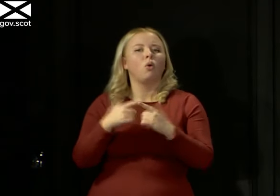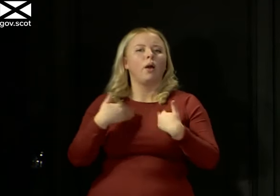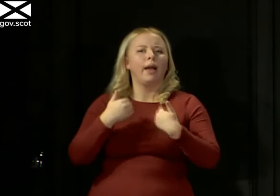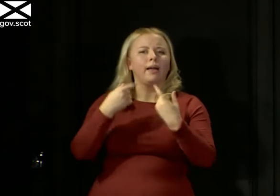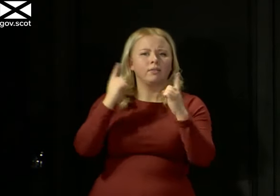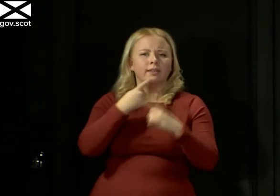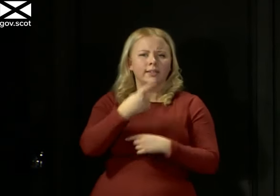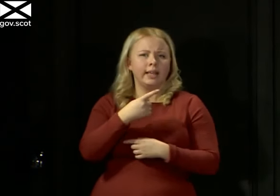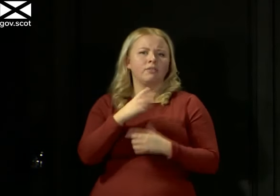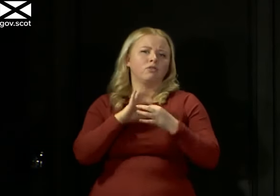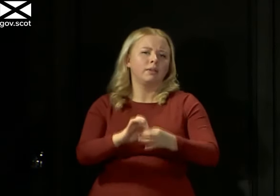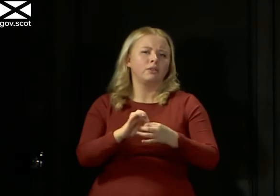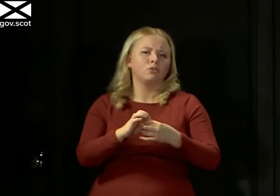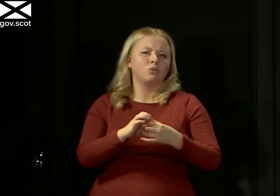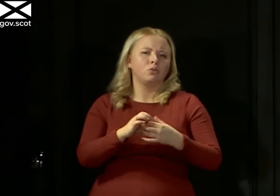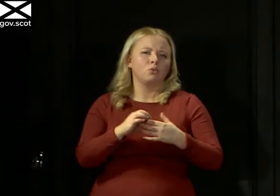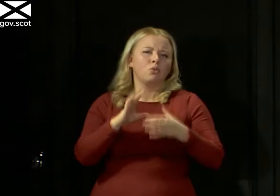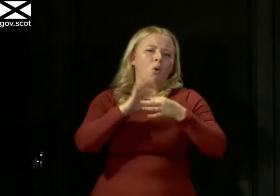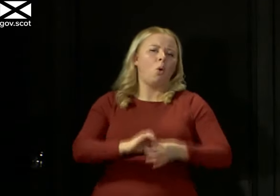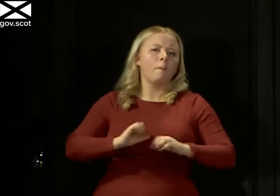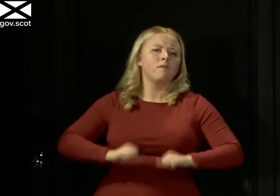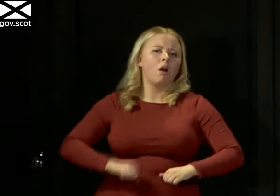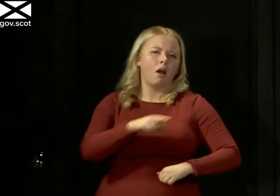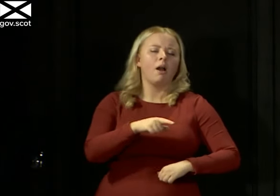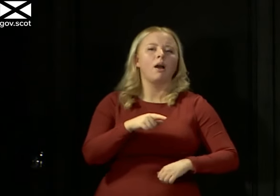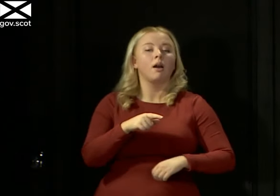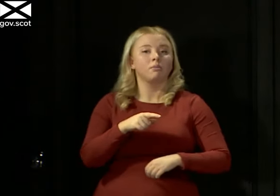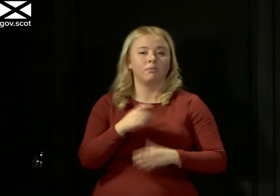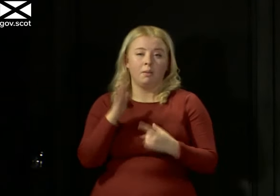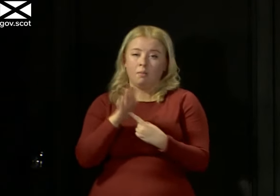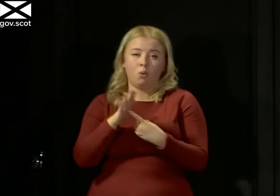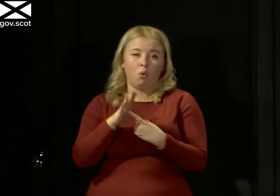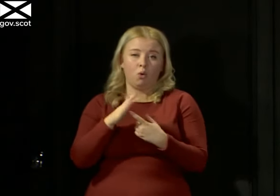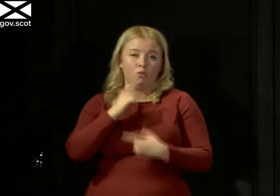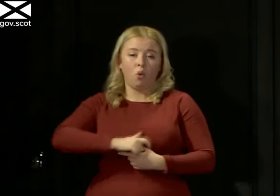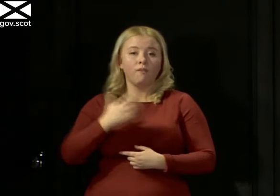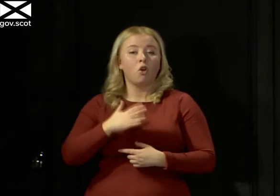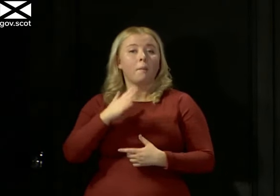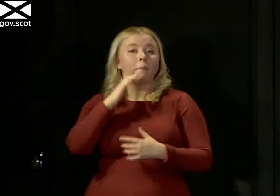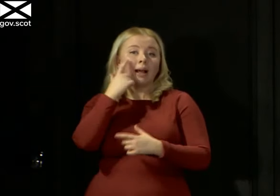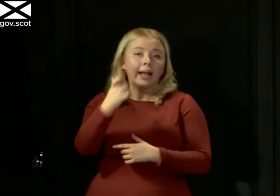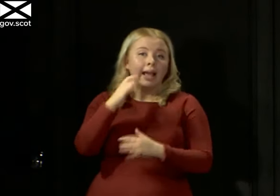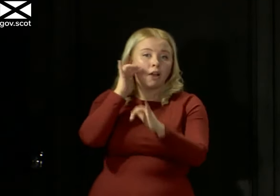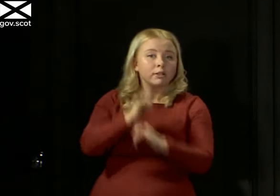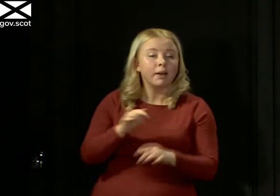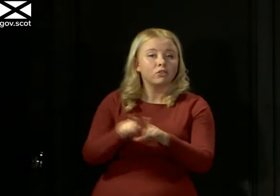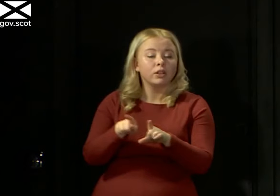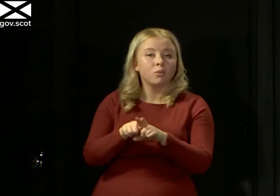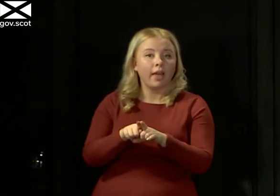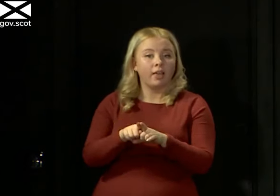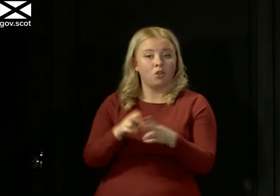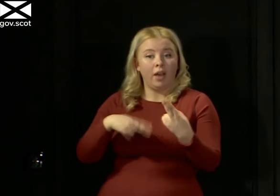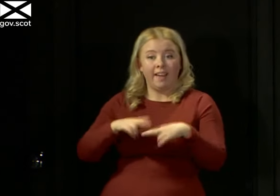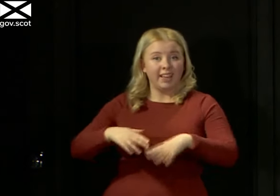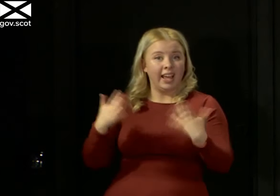care home in Sky, the care inspector, that has a really important role to play here. So if there are any instances brought to our attention where policy is not translating into